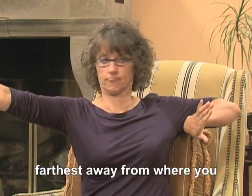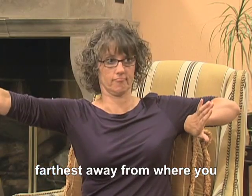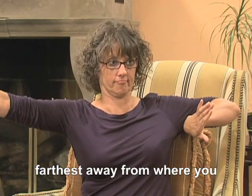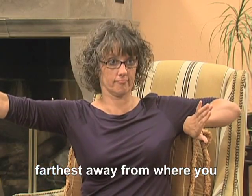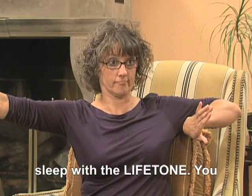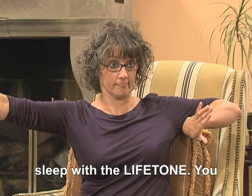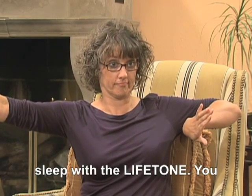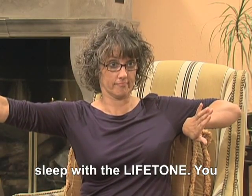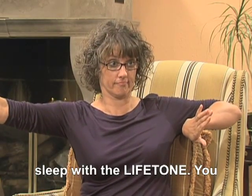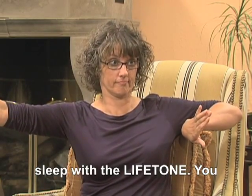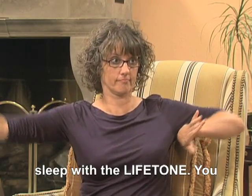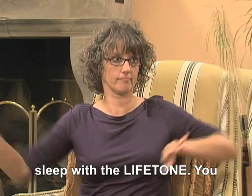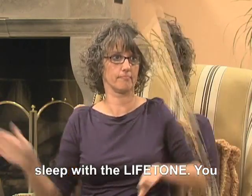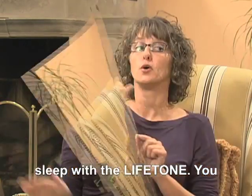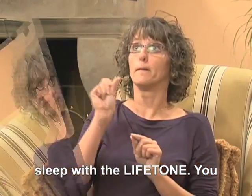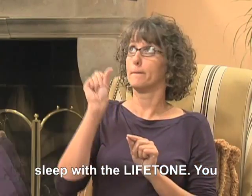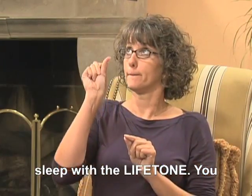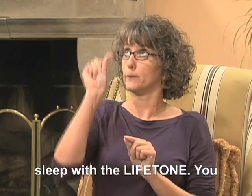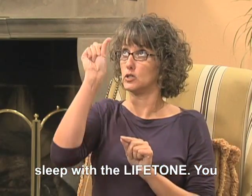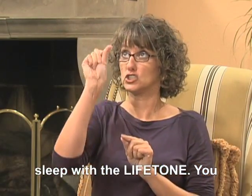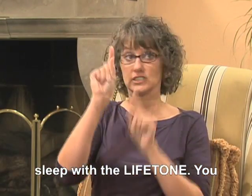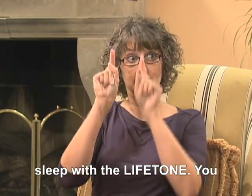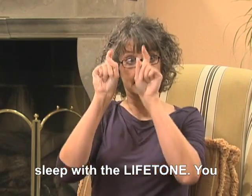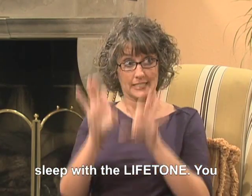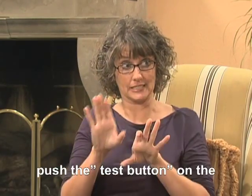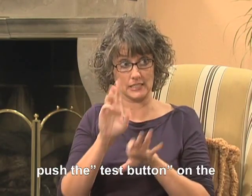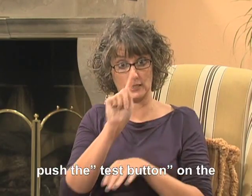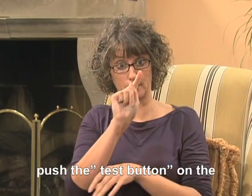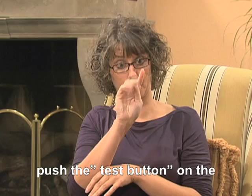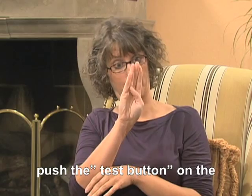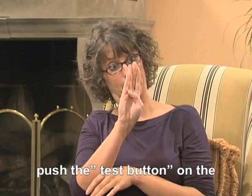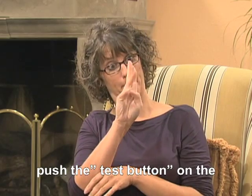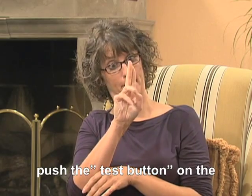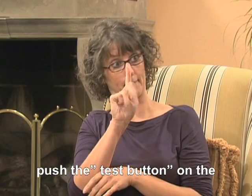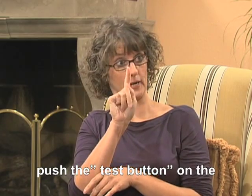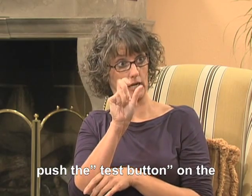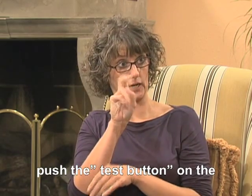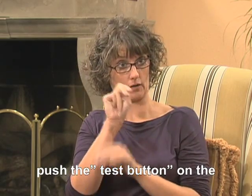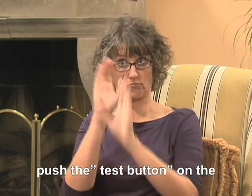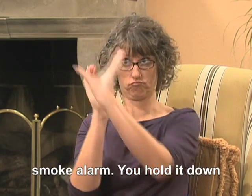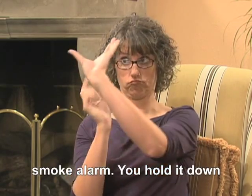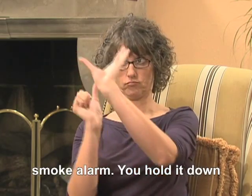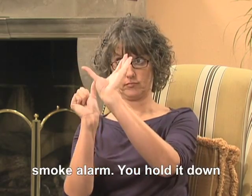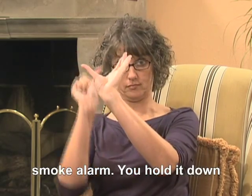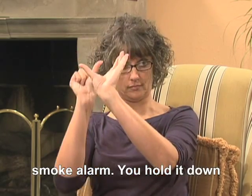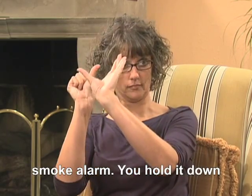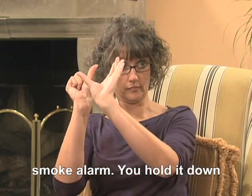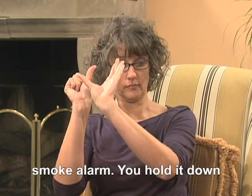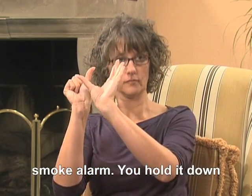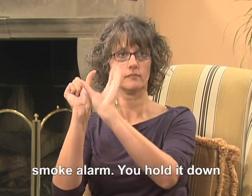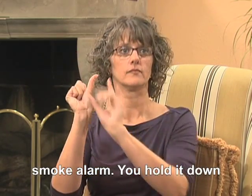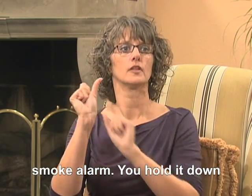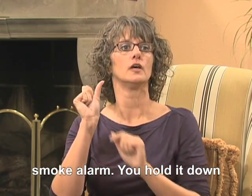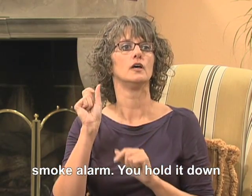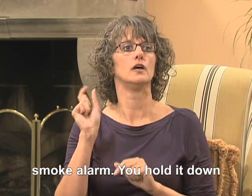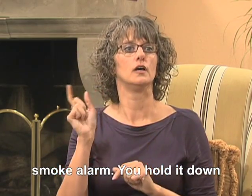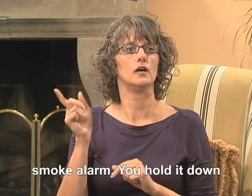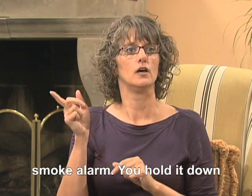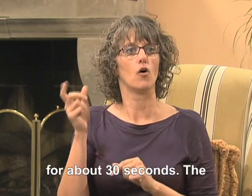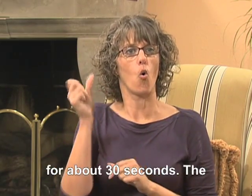with the Lifetone. You push the test button on the smoke alarm. You hold it down for